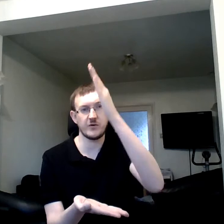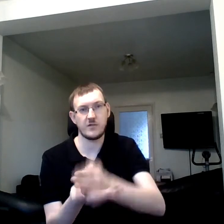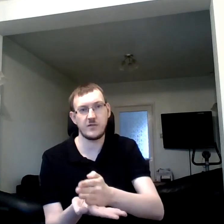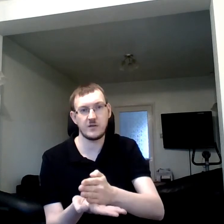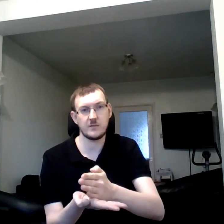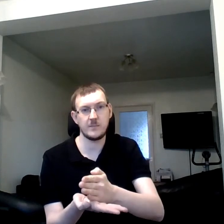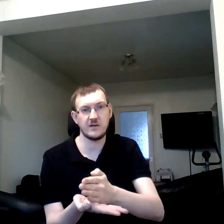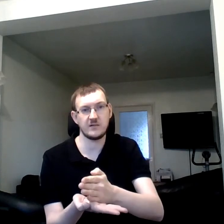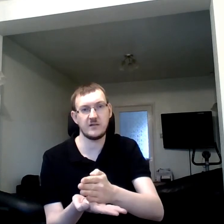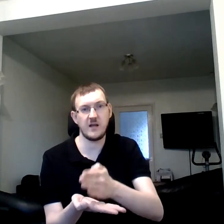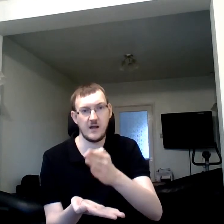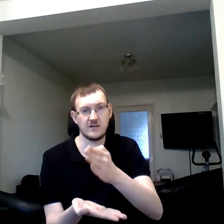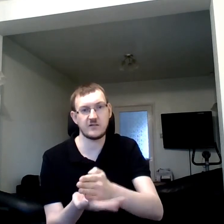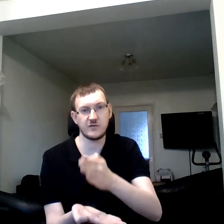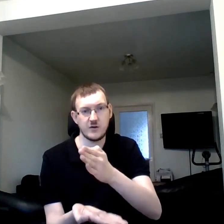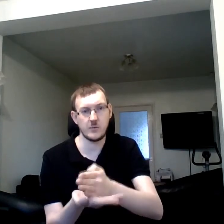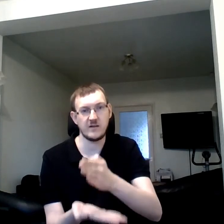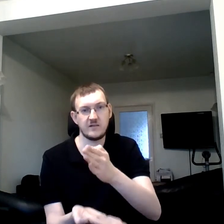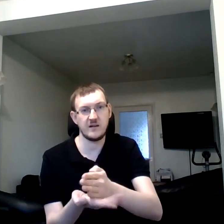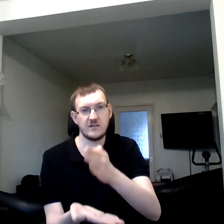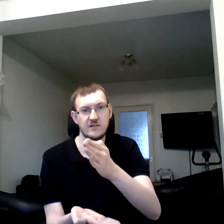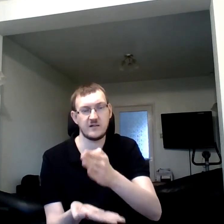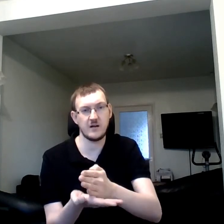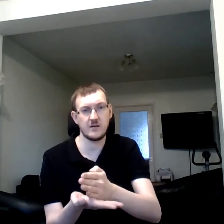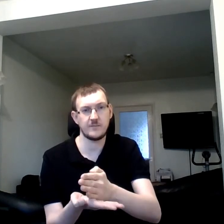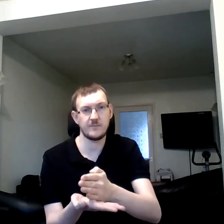truth. Because it's true. It's solid.